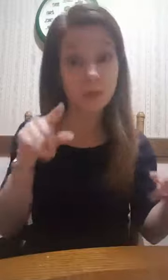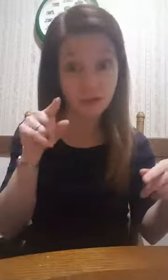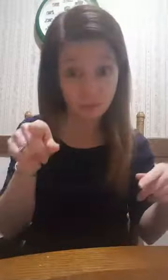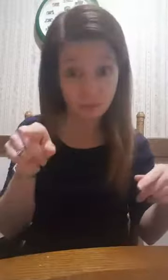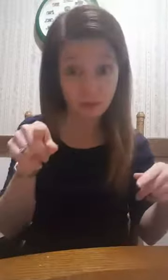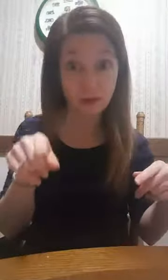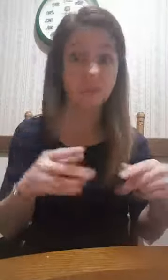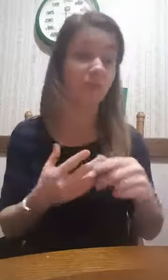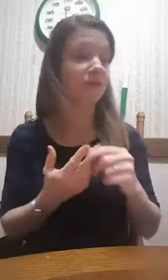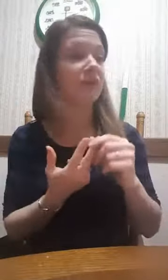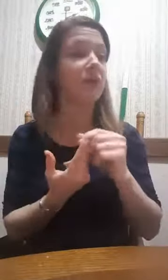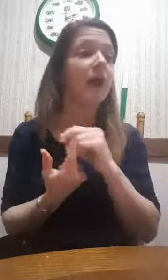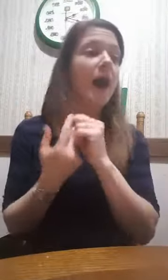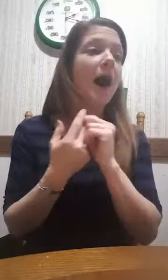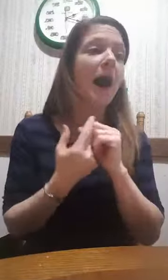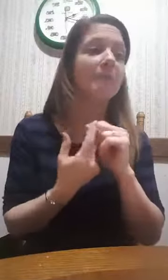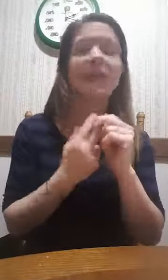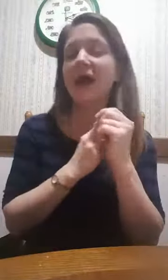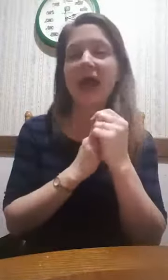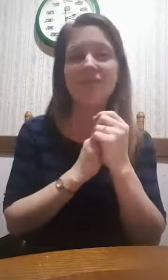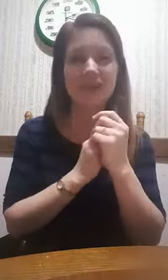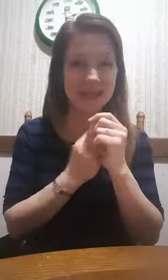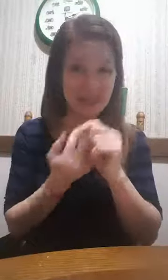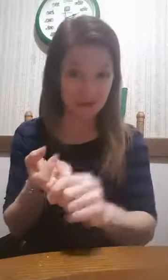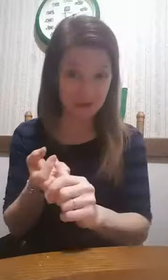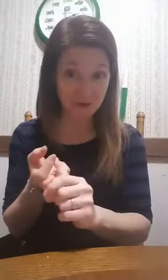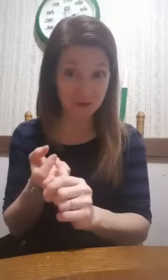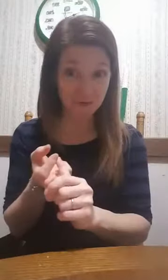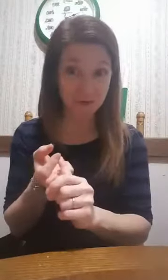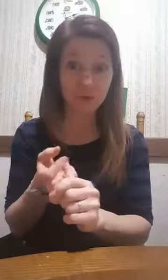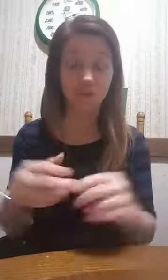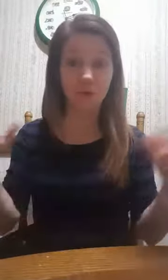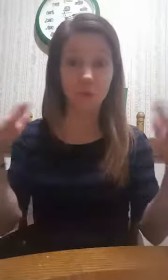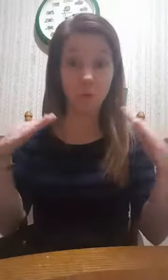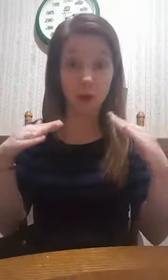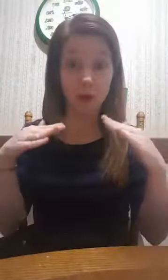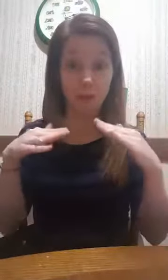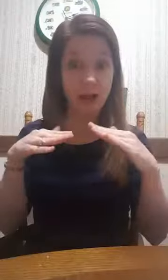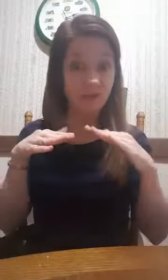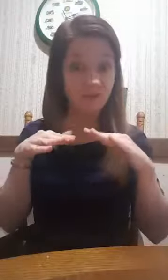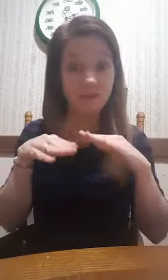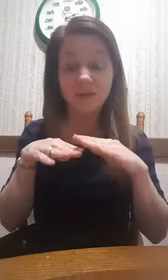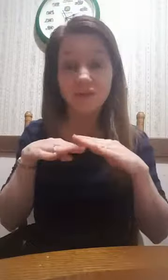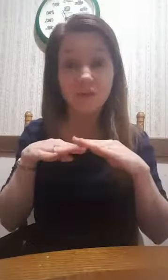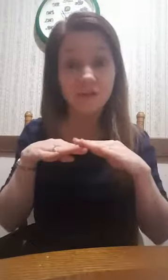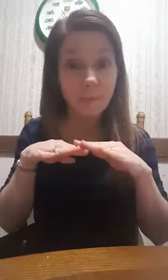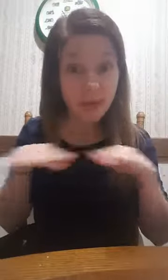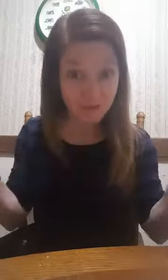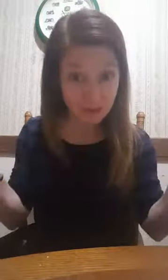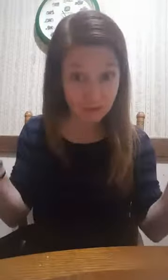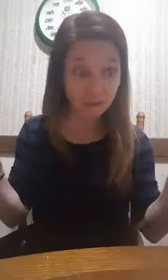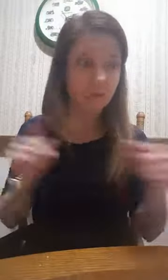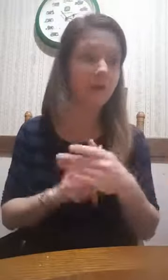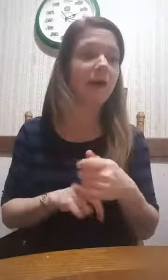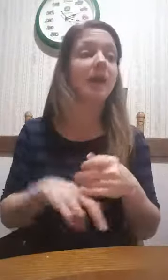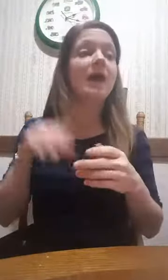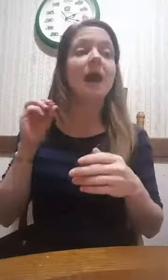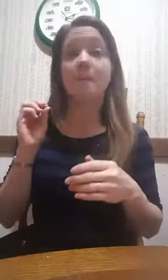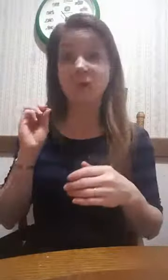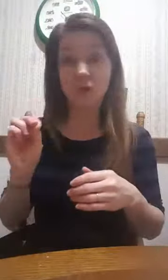to bed as soon as I get done with this video. Have a caffeine curfew, so I suggested you stop caffeine after two o'clock. Be